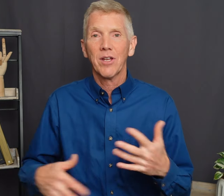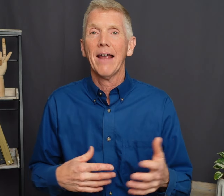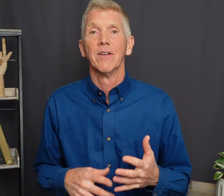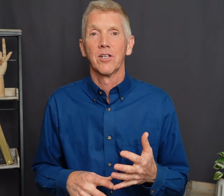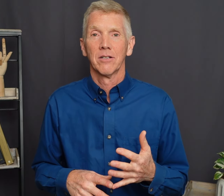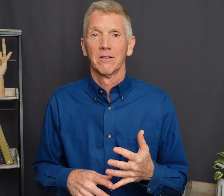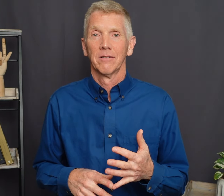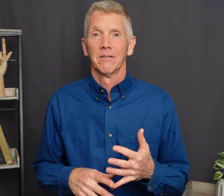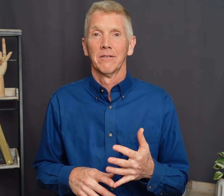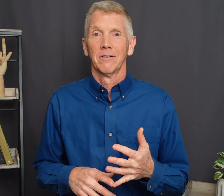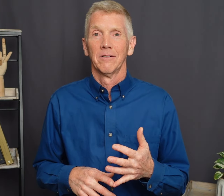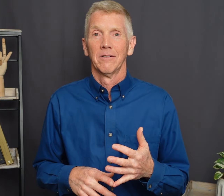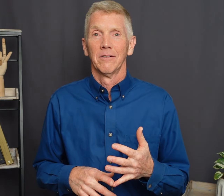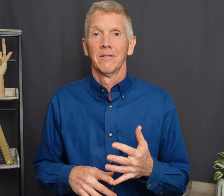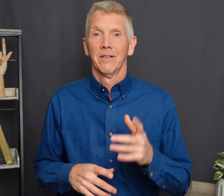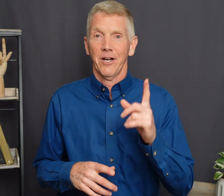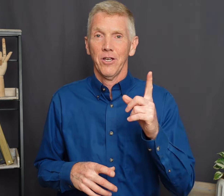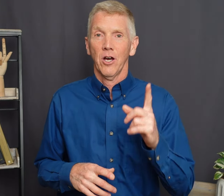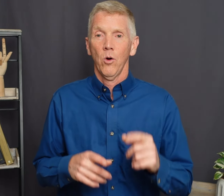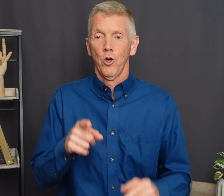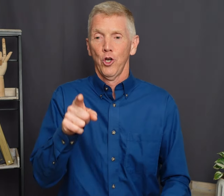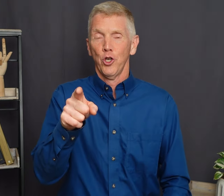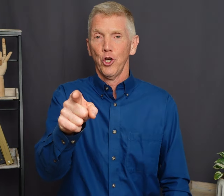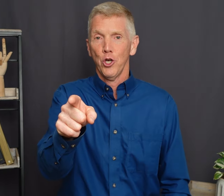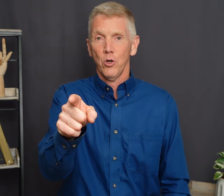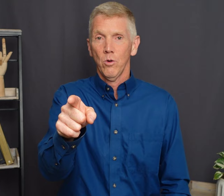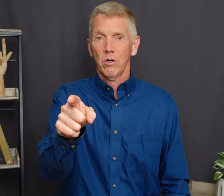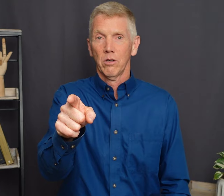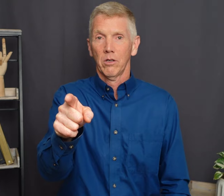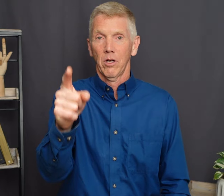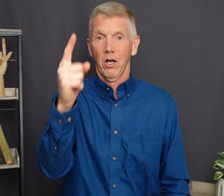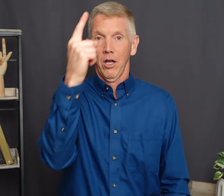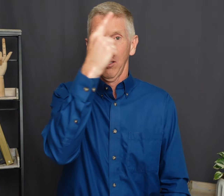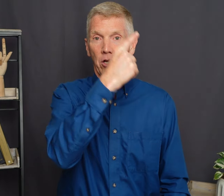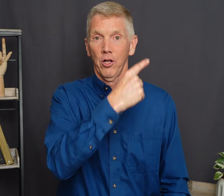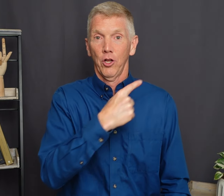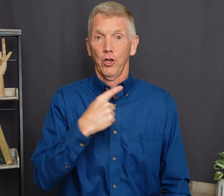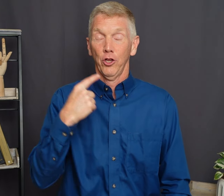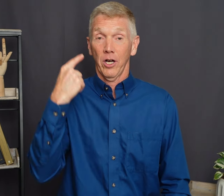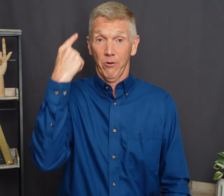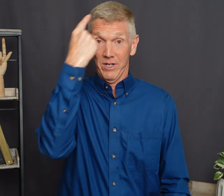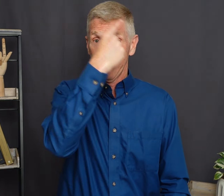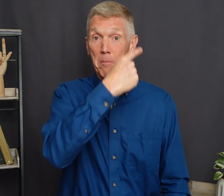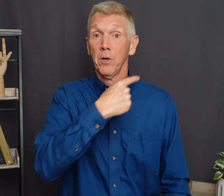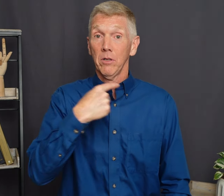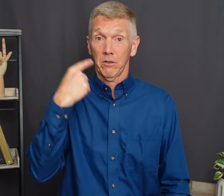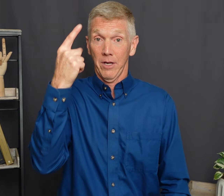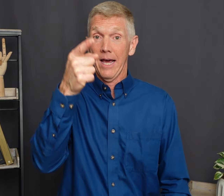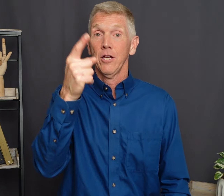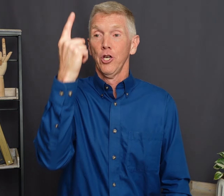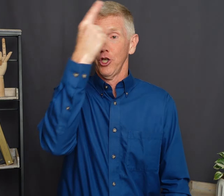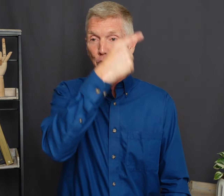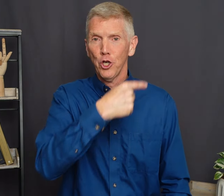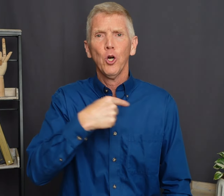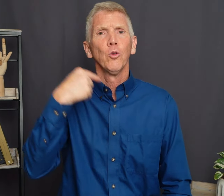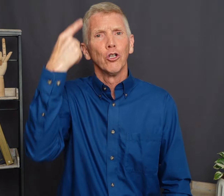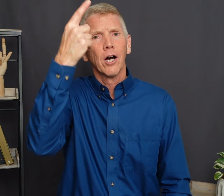sign this? Here you go You look resemble Okay You look